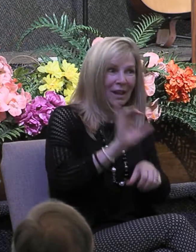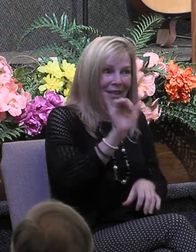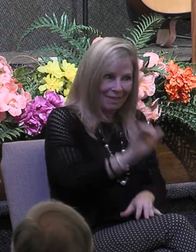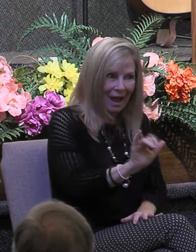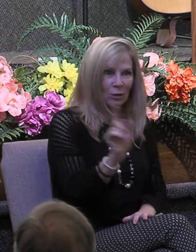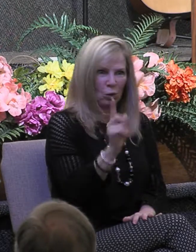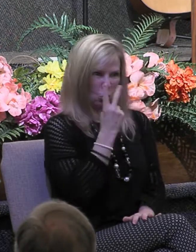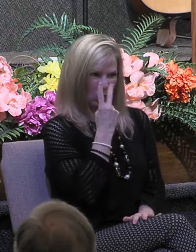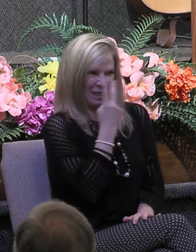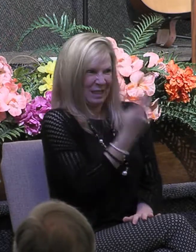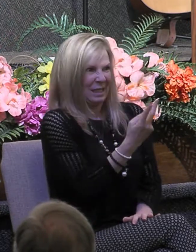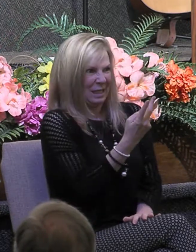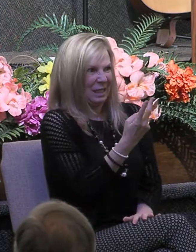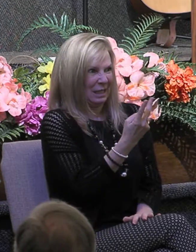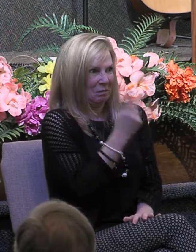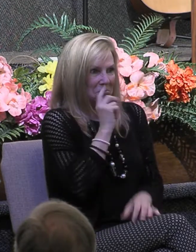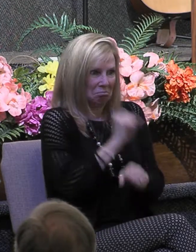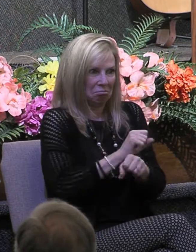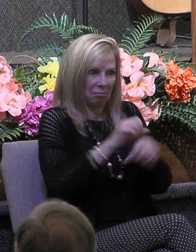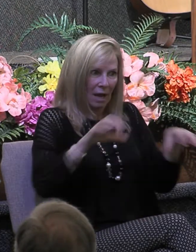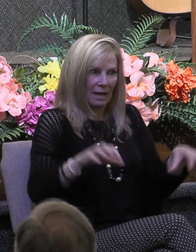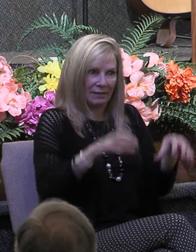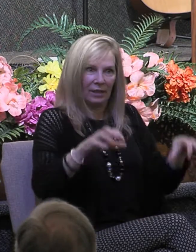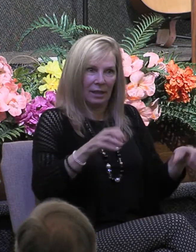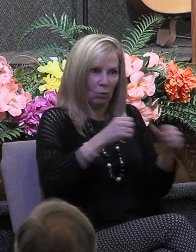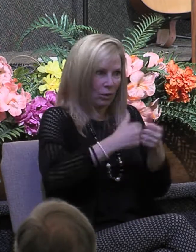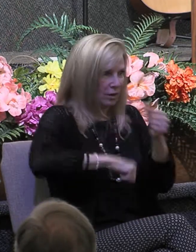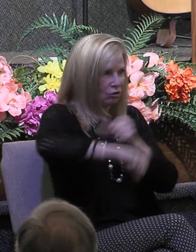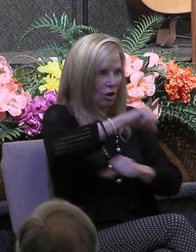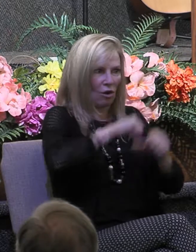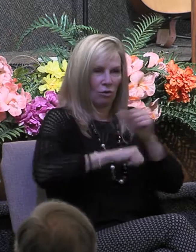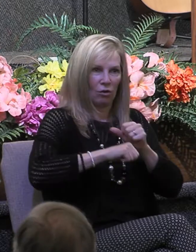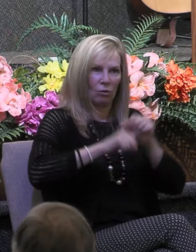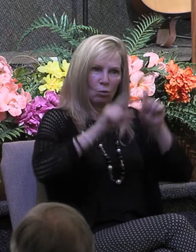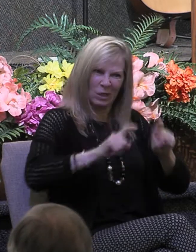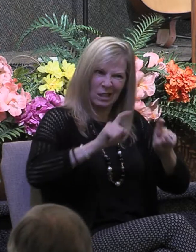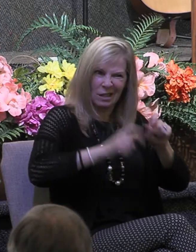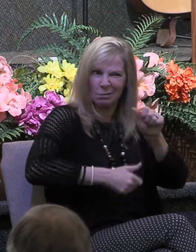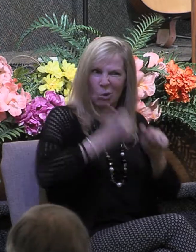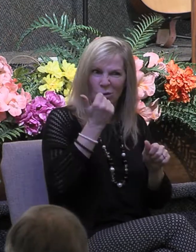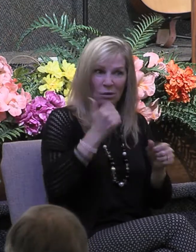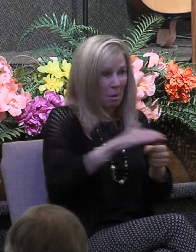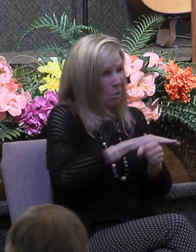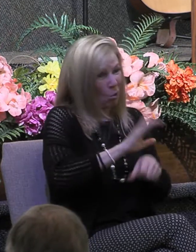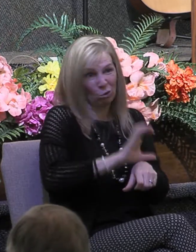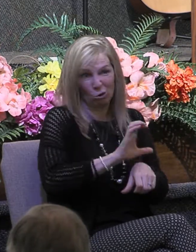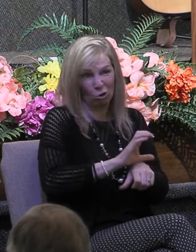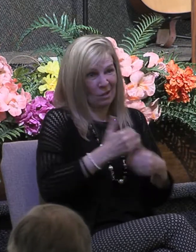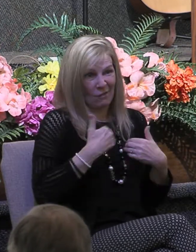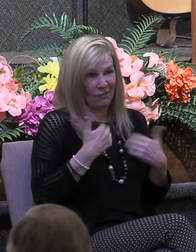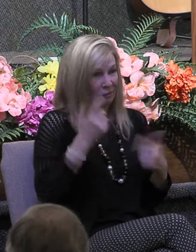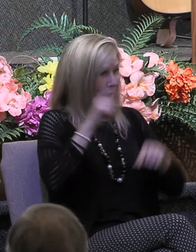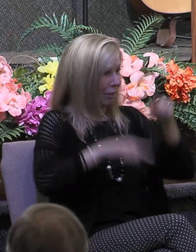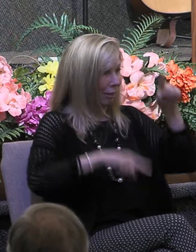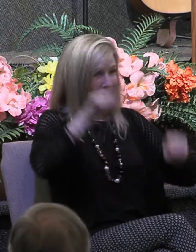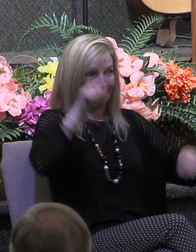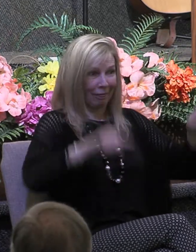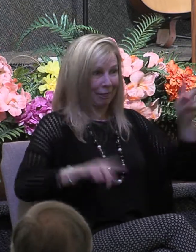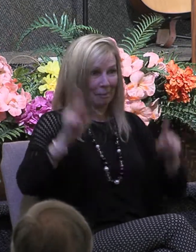faith and our sanctification are tested the most. See, local churches consist of people who are very different in